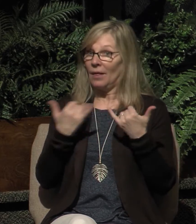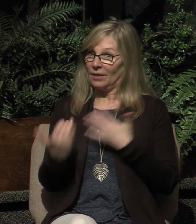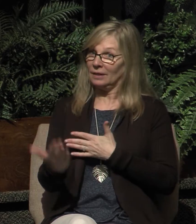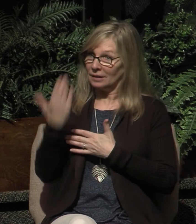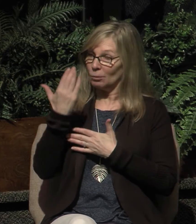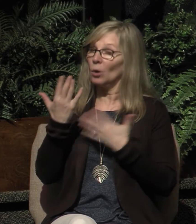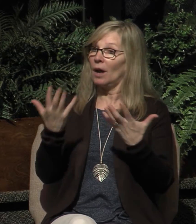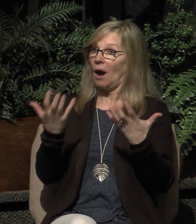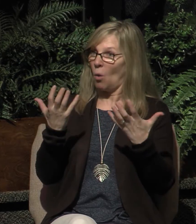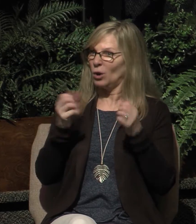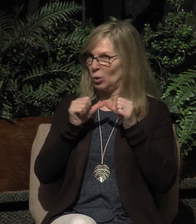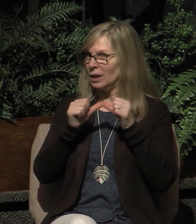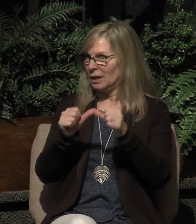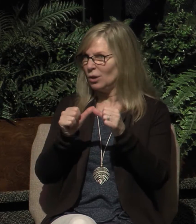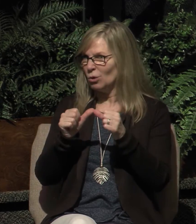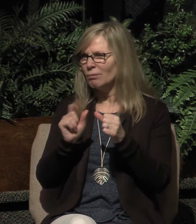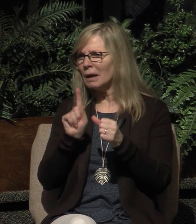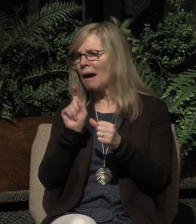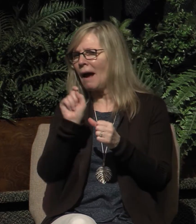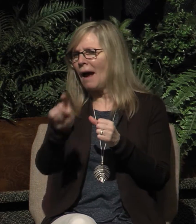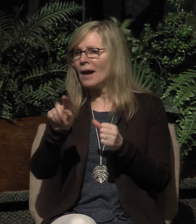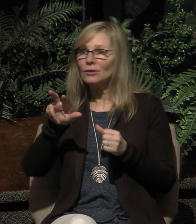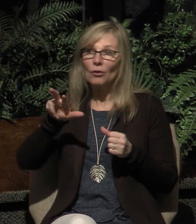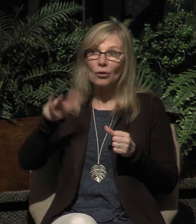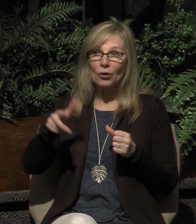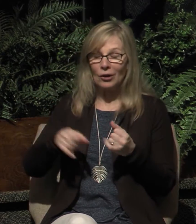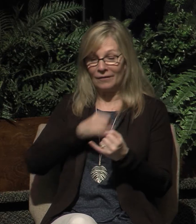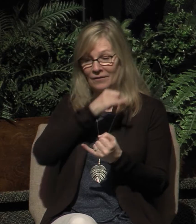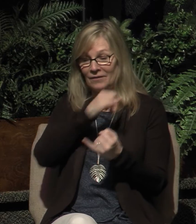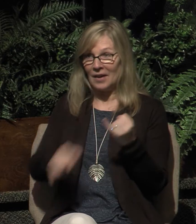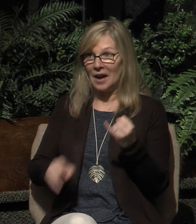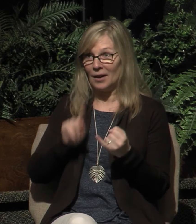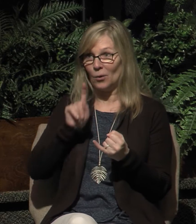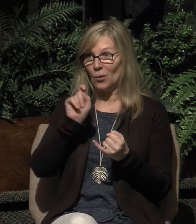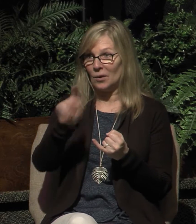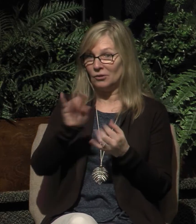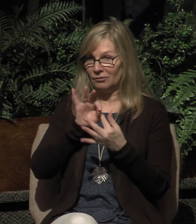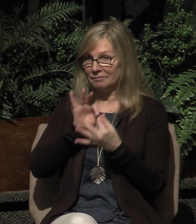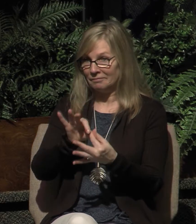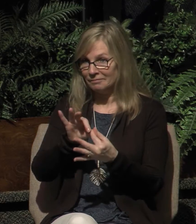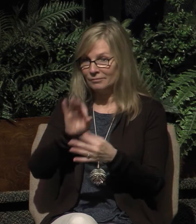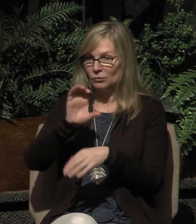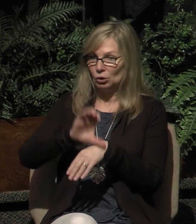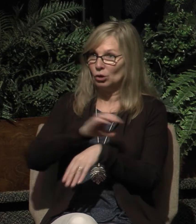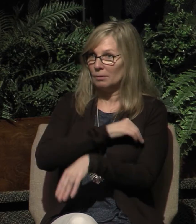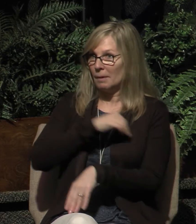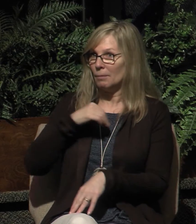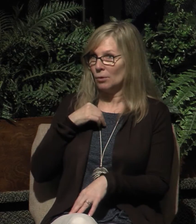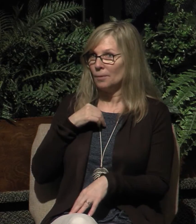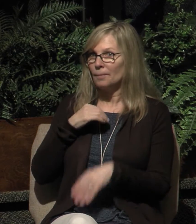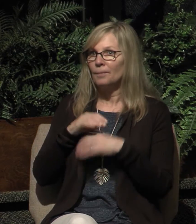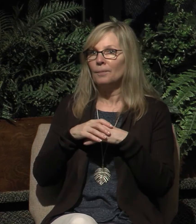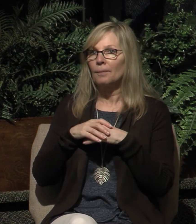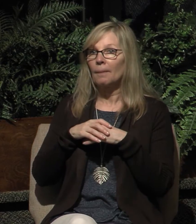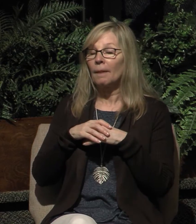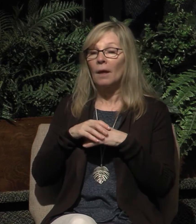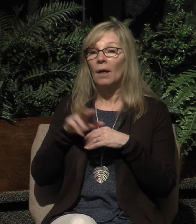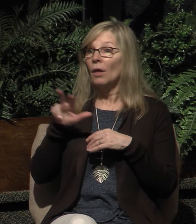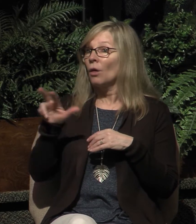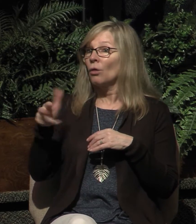third and final question concerning church membership, and then we will observe the Lord's Supper. The third question is this, what are